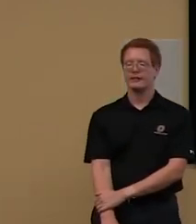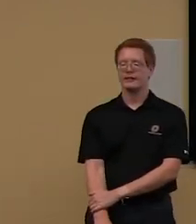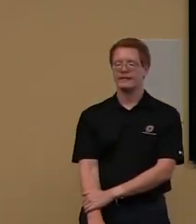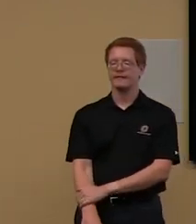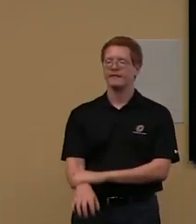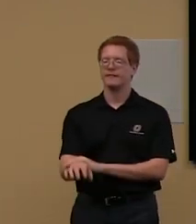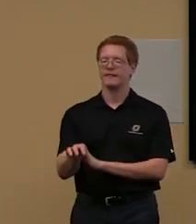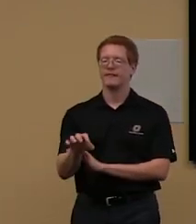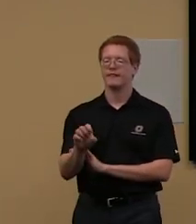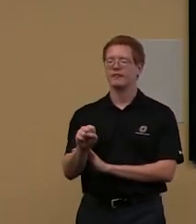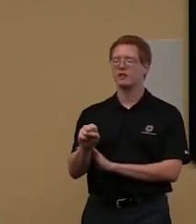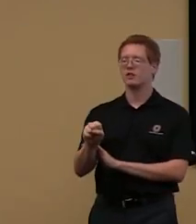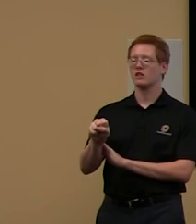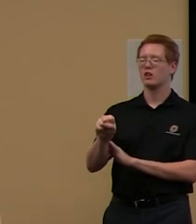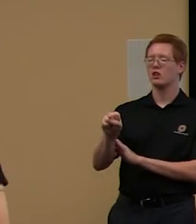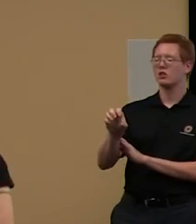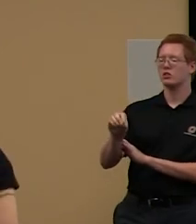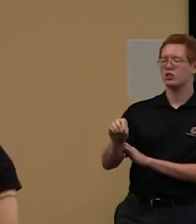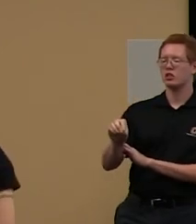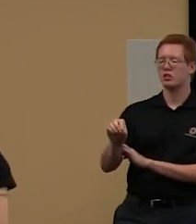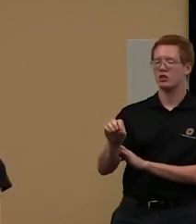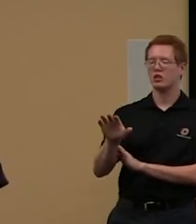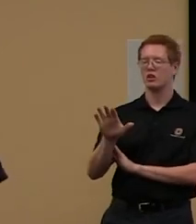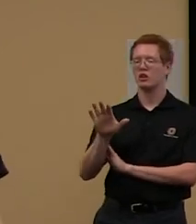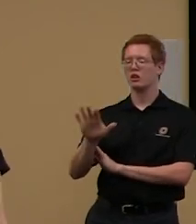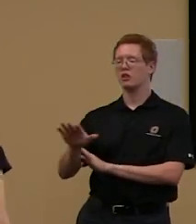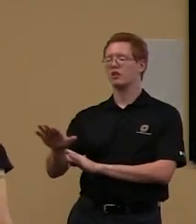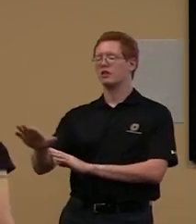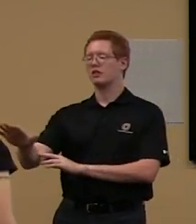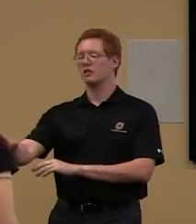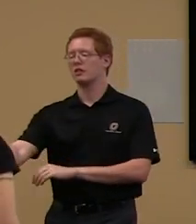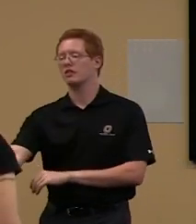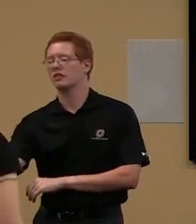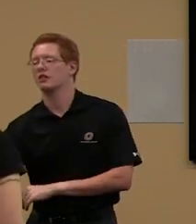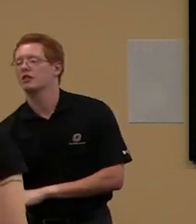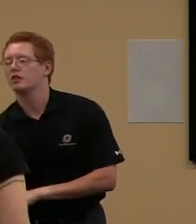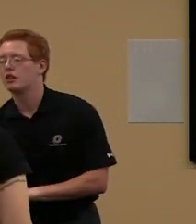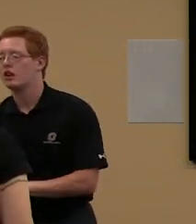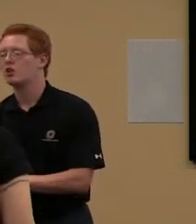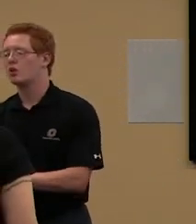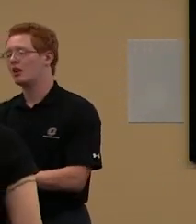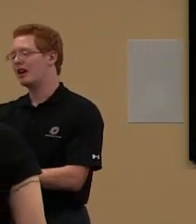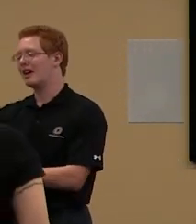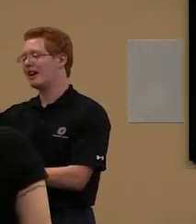So your NetID username is just the first part of your UNO email.